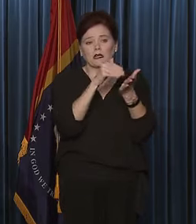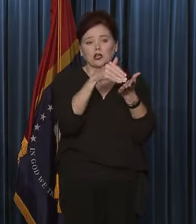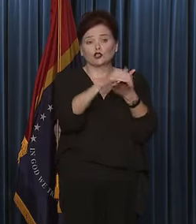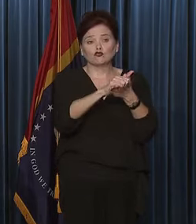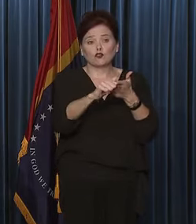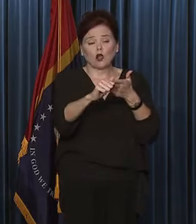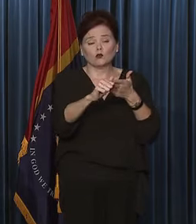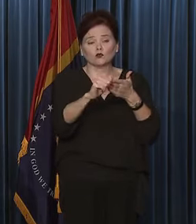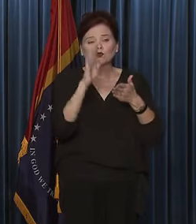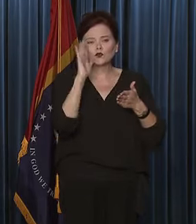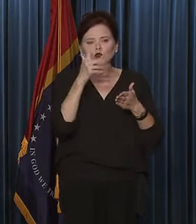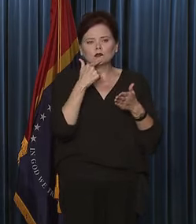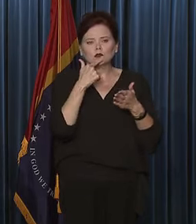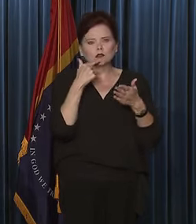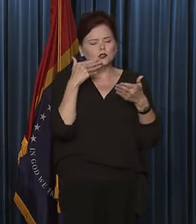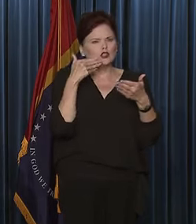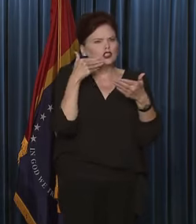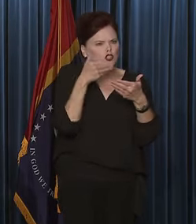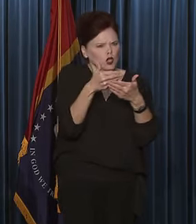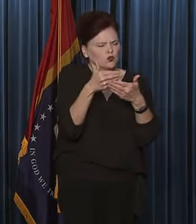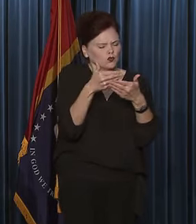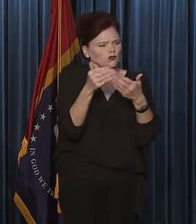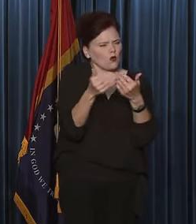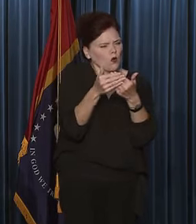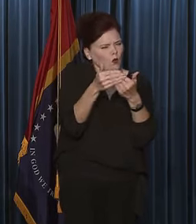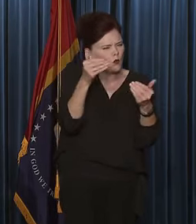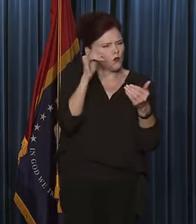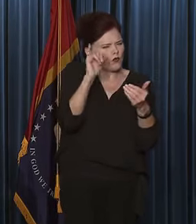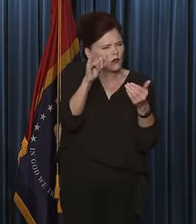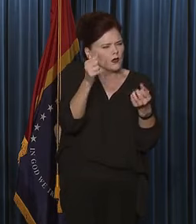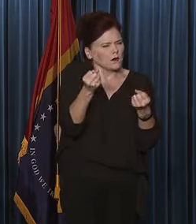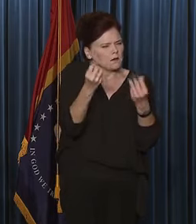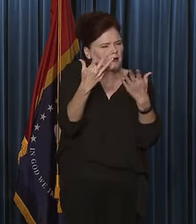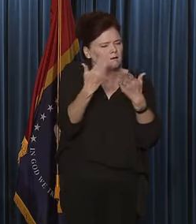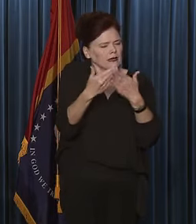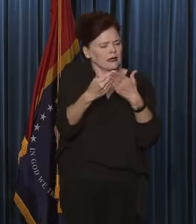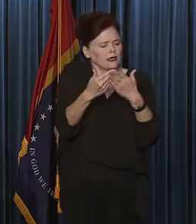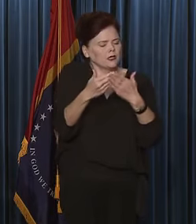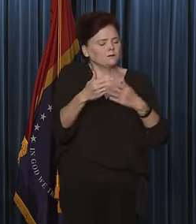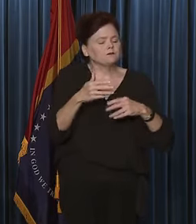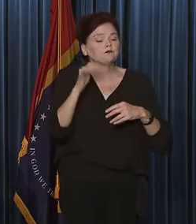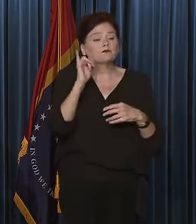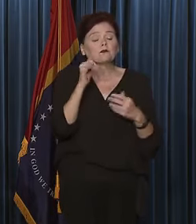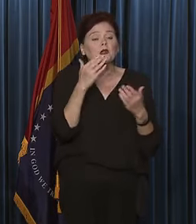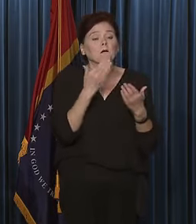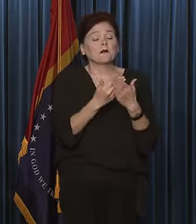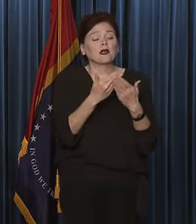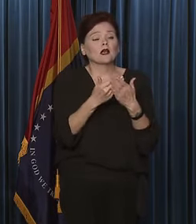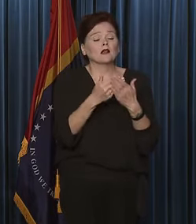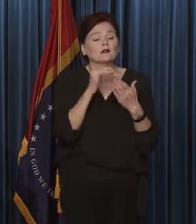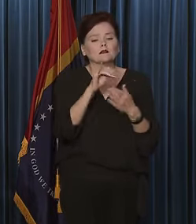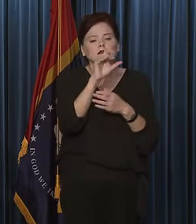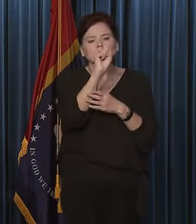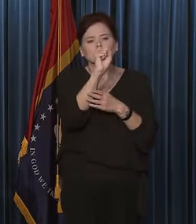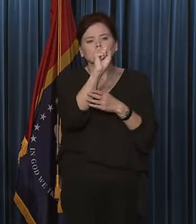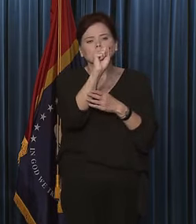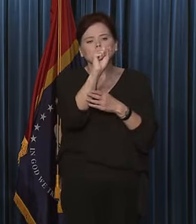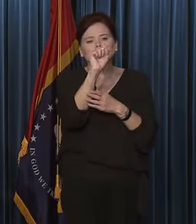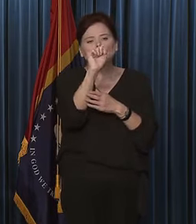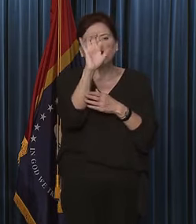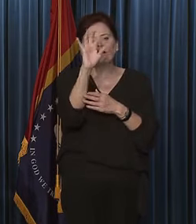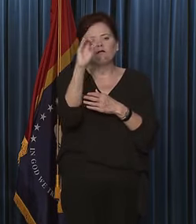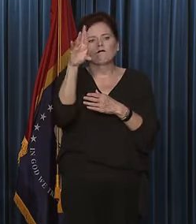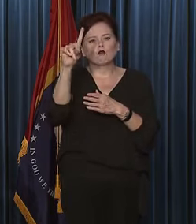you'd get really, really close. And the money is, this is a Stafford Act